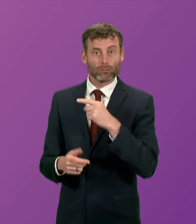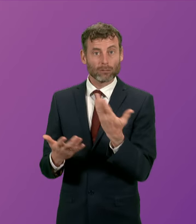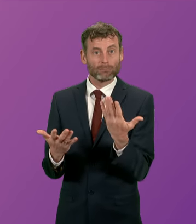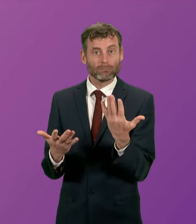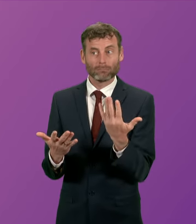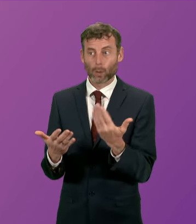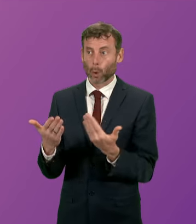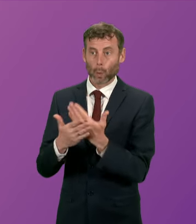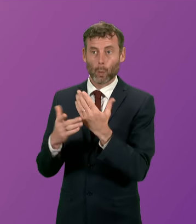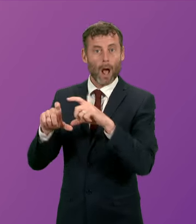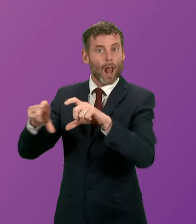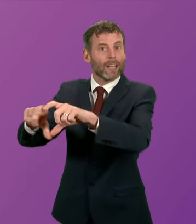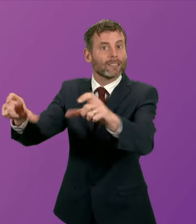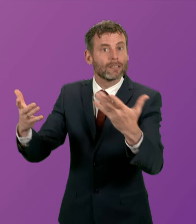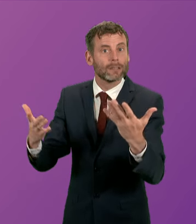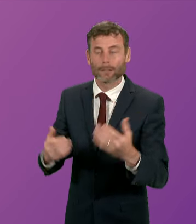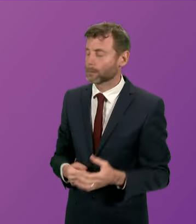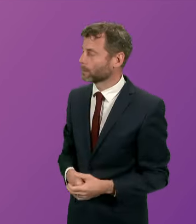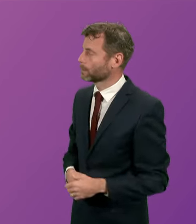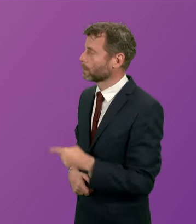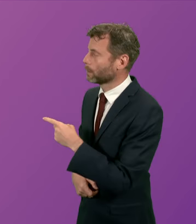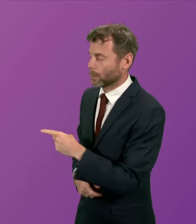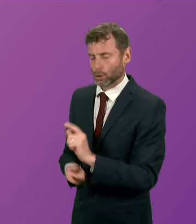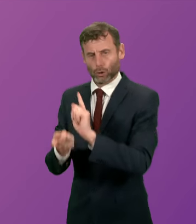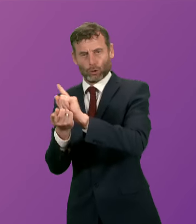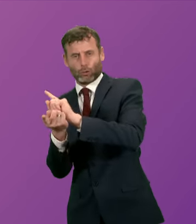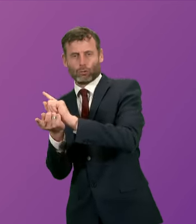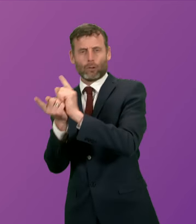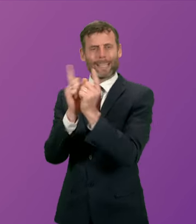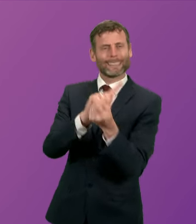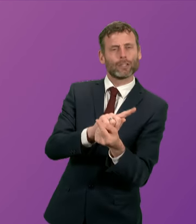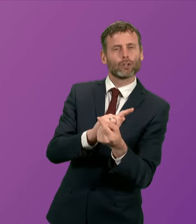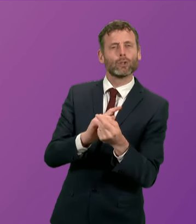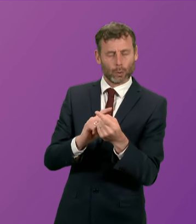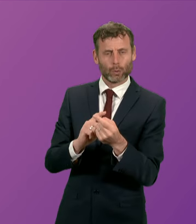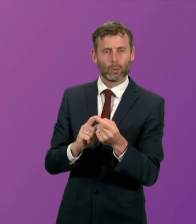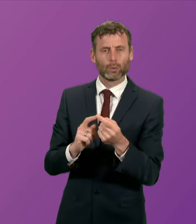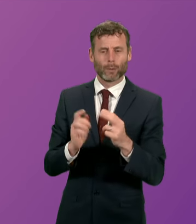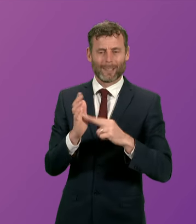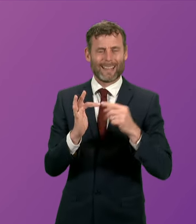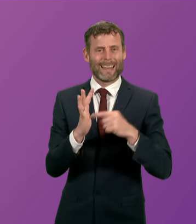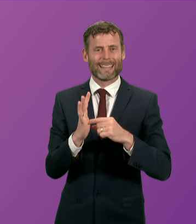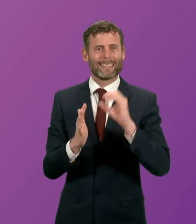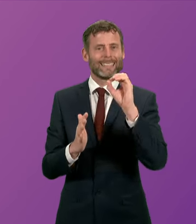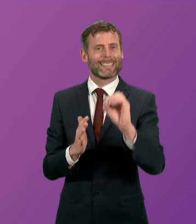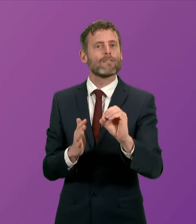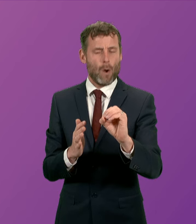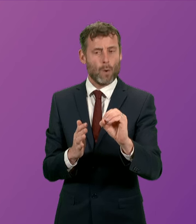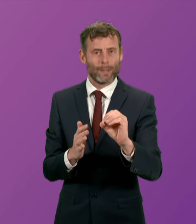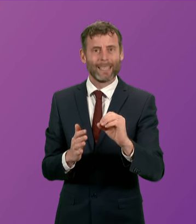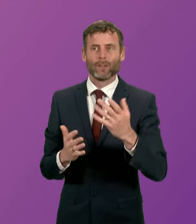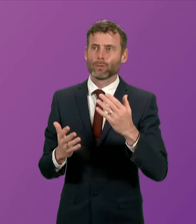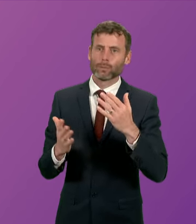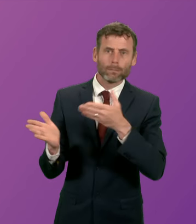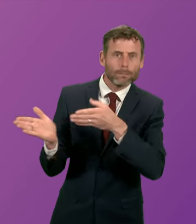energy transition needs to be evidence-based. That evidence doesn't change on a case-by-case basis. The Scottish government's